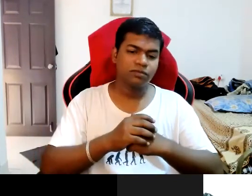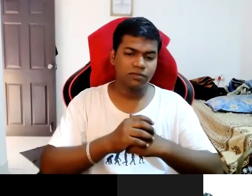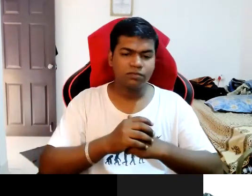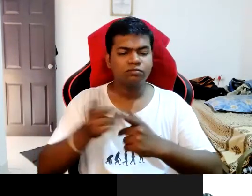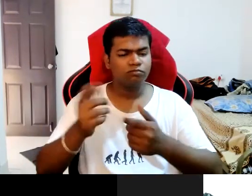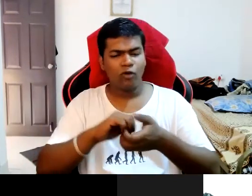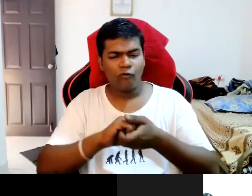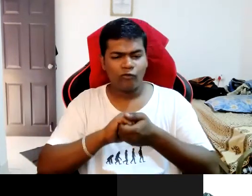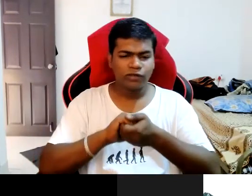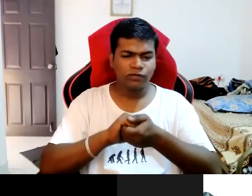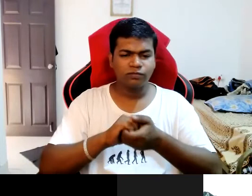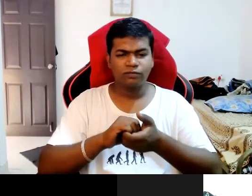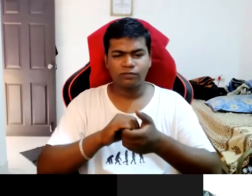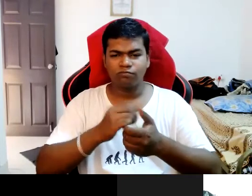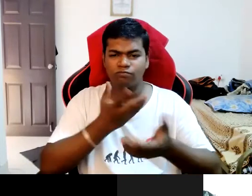friendly.